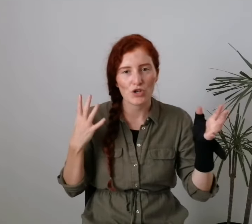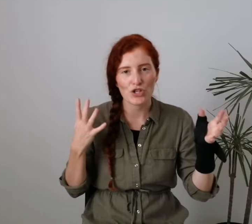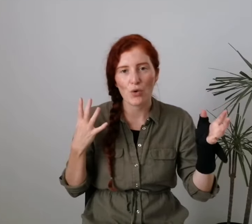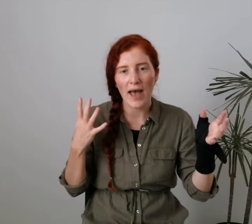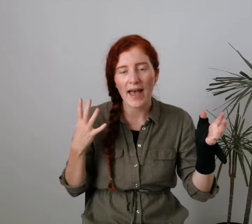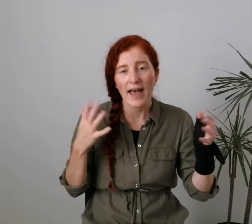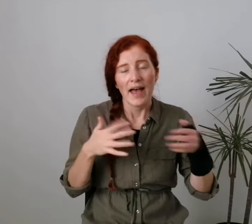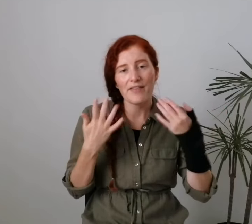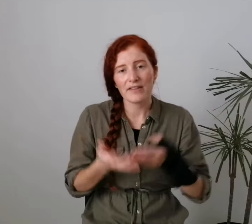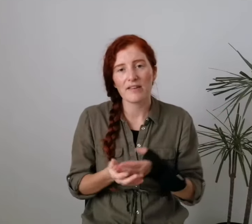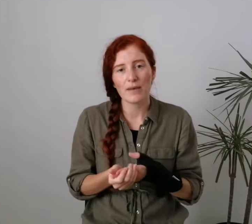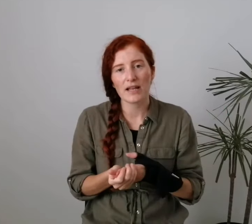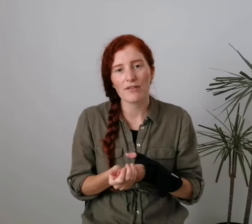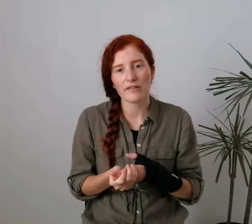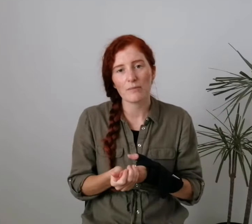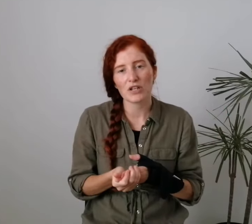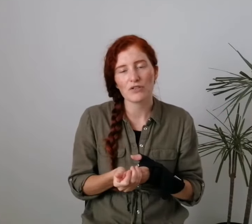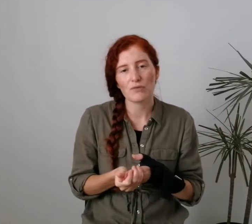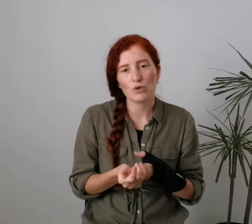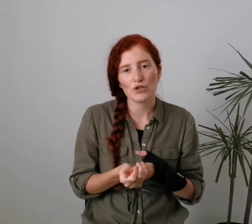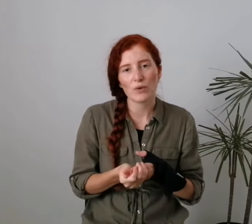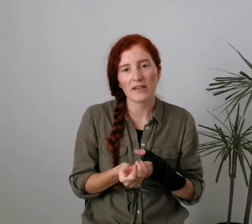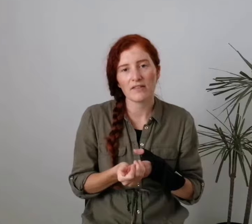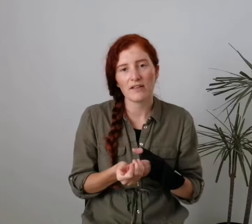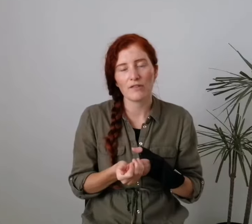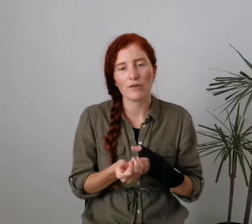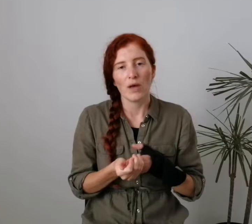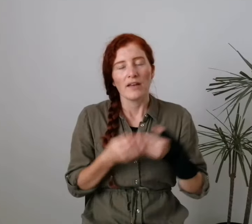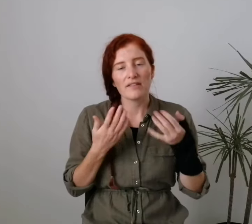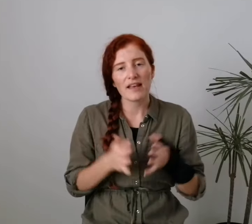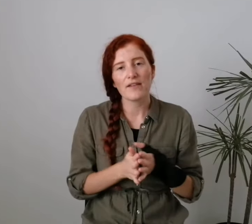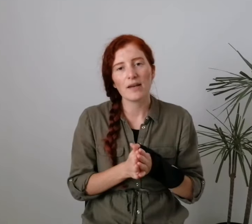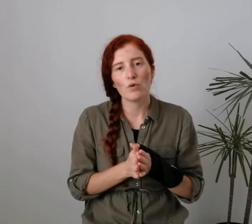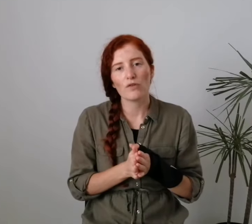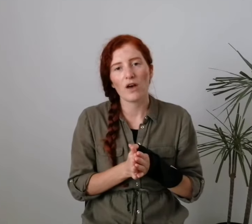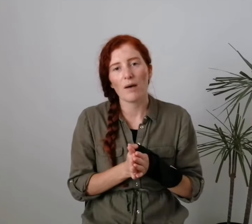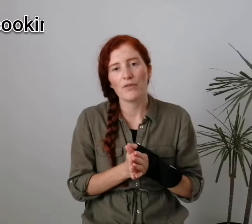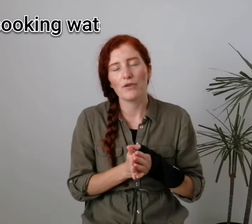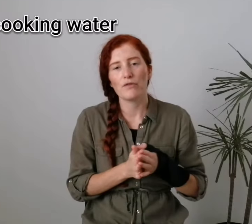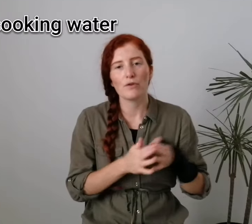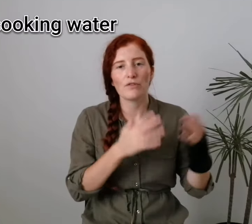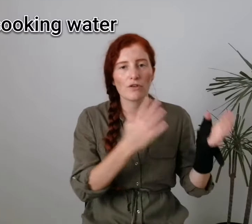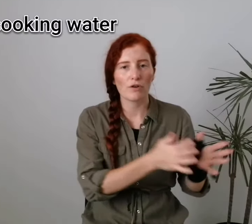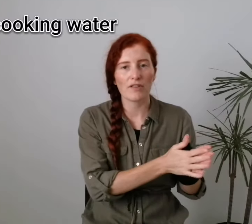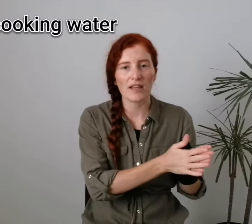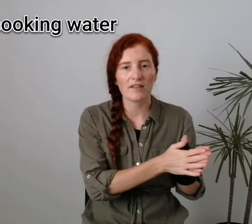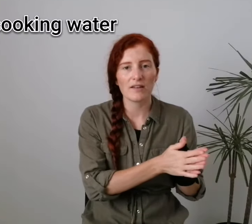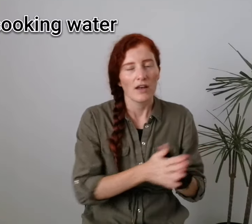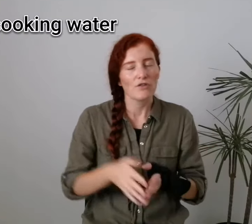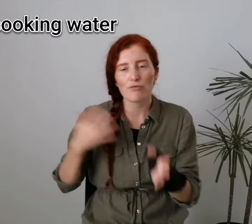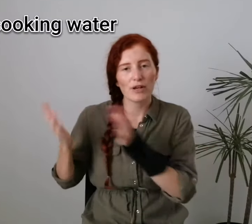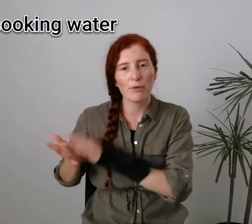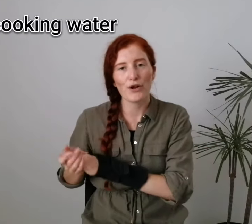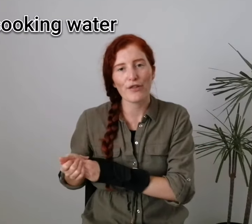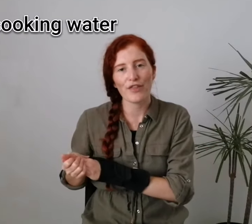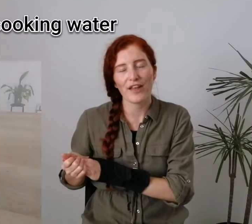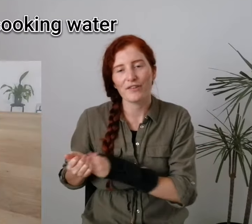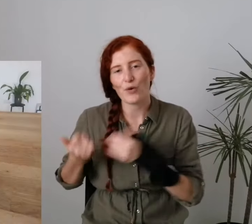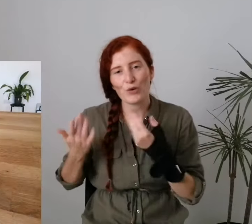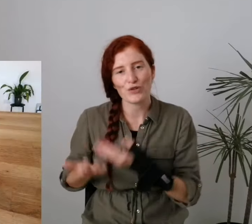washing your hair. And then similarly on the subject of water waste is to save any water up that you've used to cook things in, to re-boil other things or